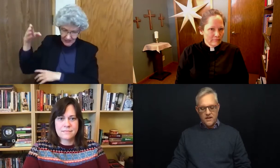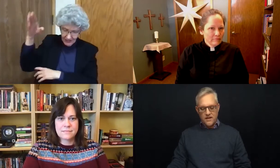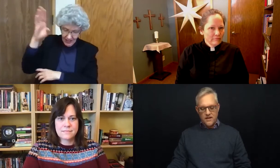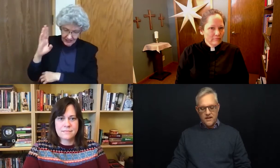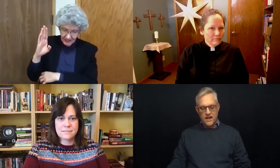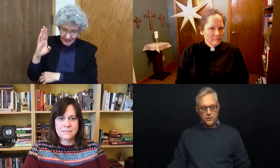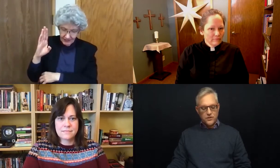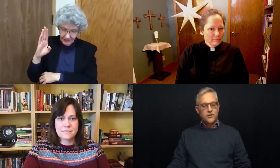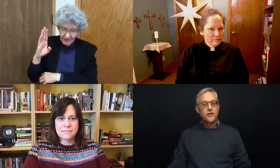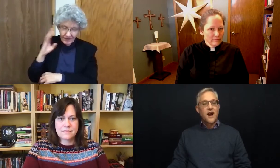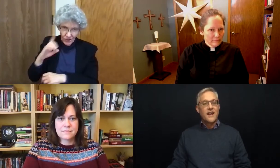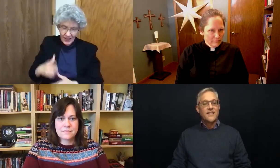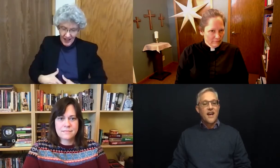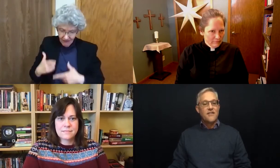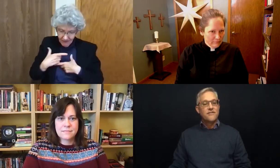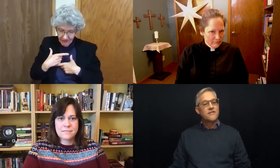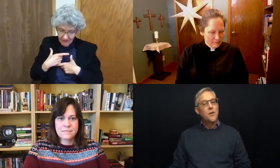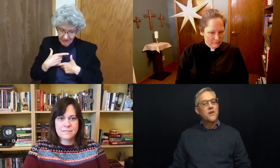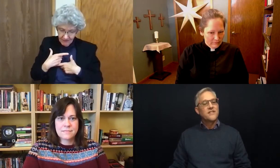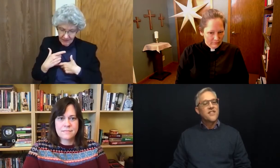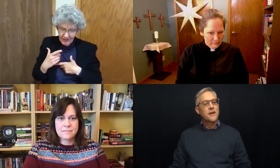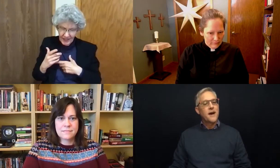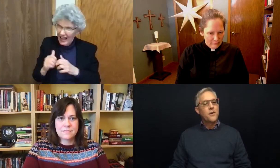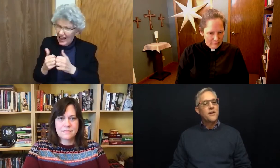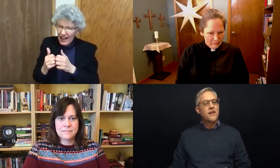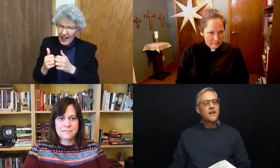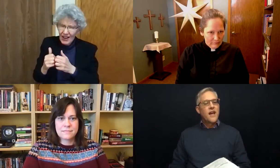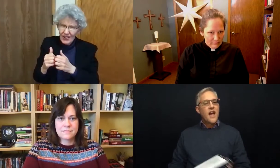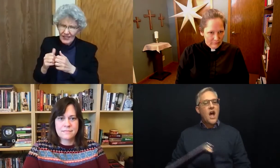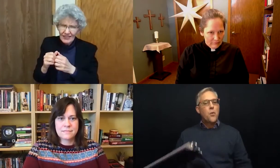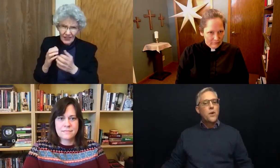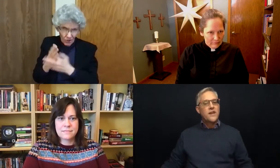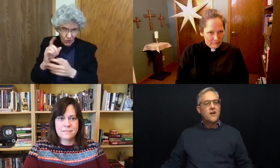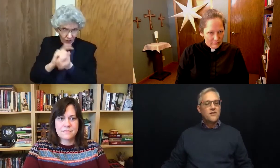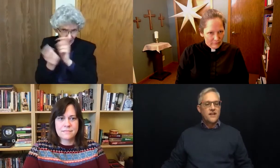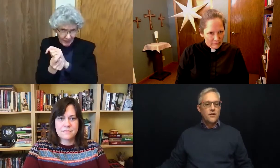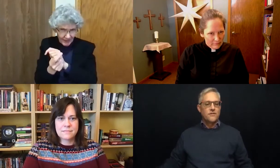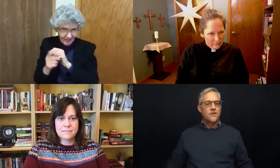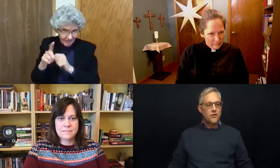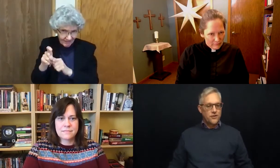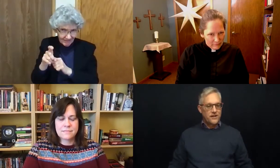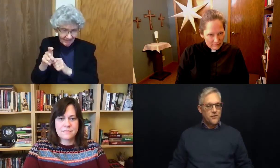And as we search for God in life, I want us to think about how we ourselves are transformed.